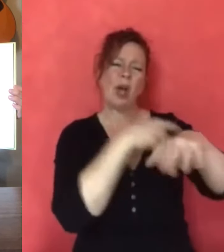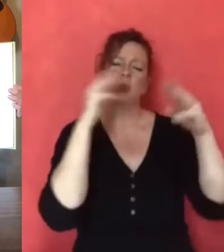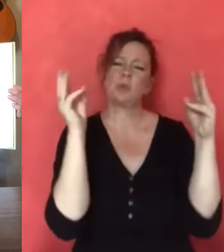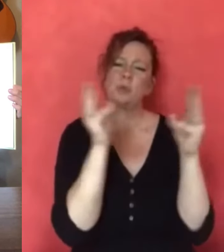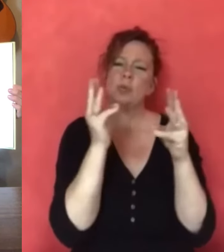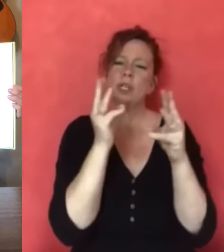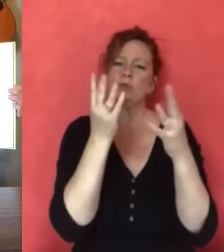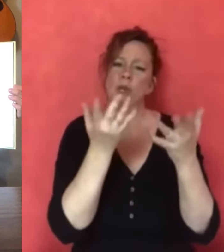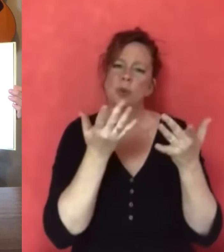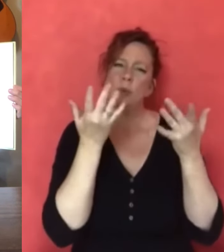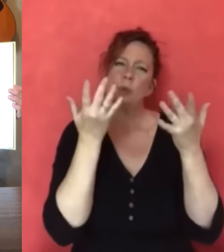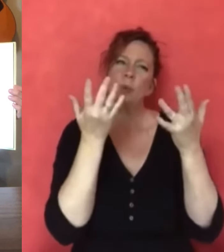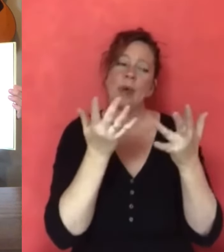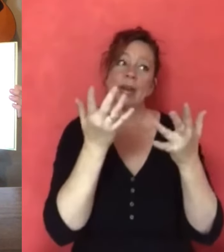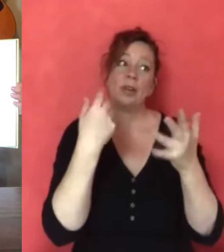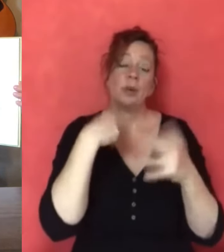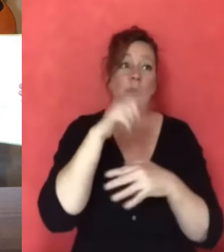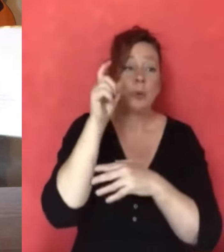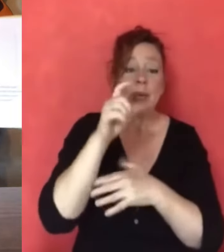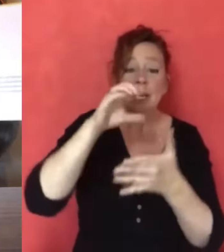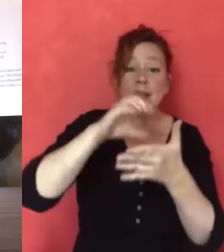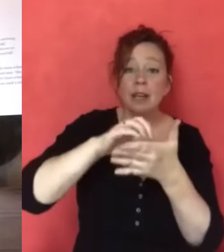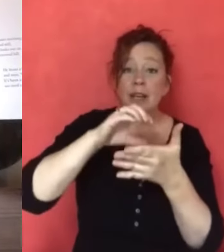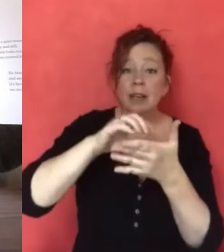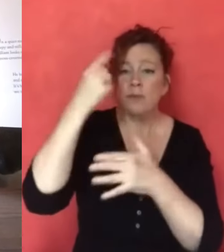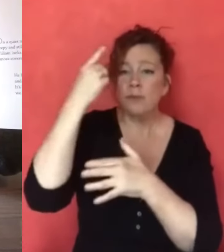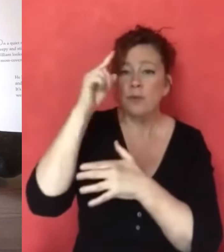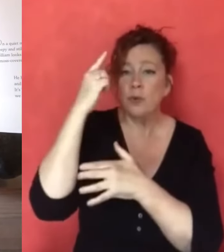and wintry wait. We need a cake to celebrate.